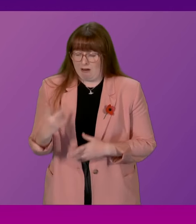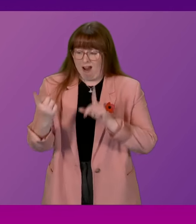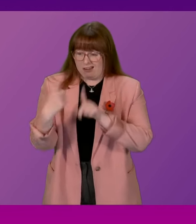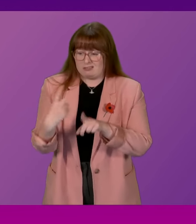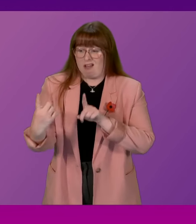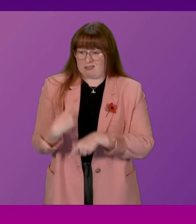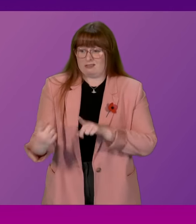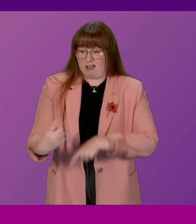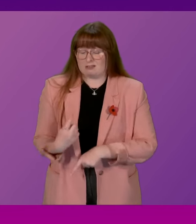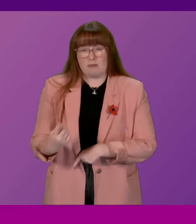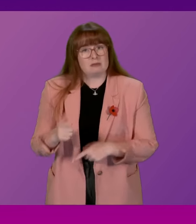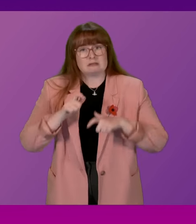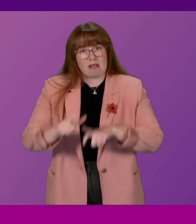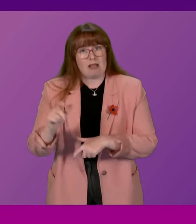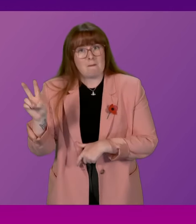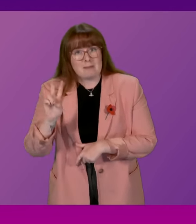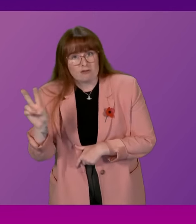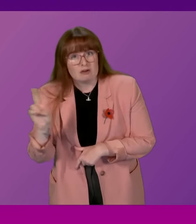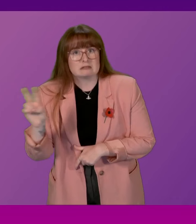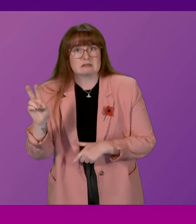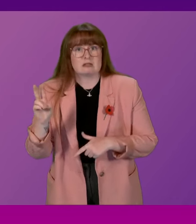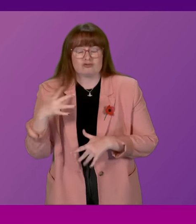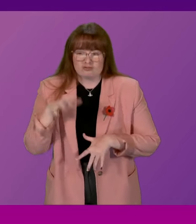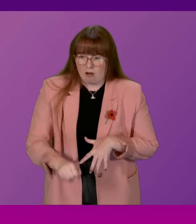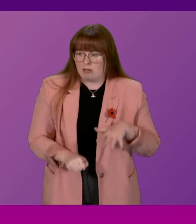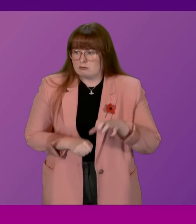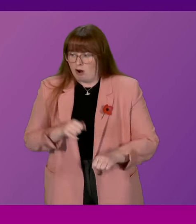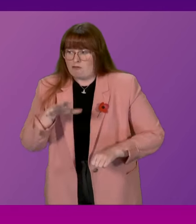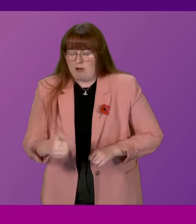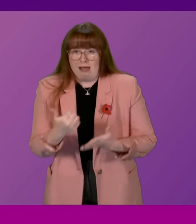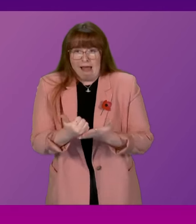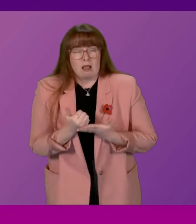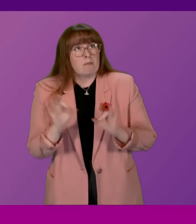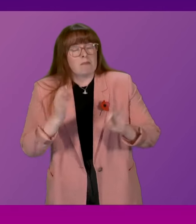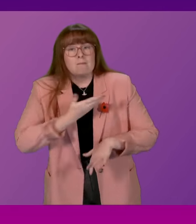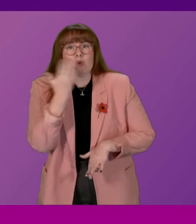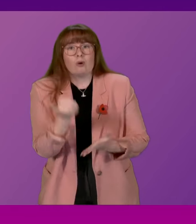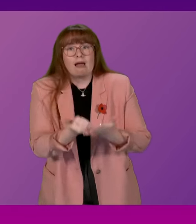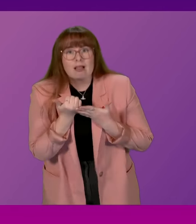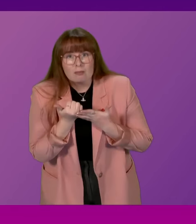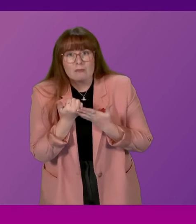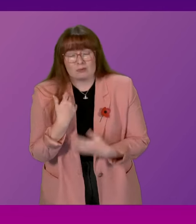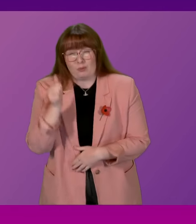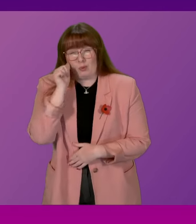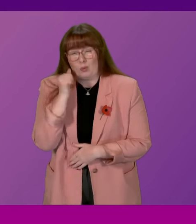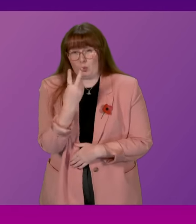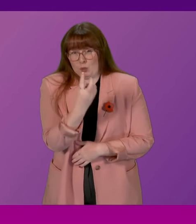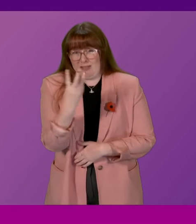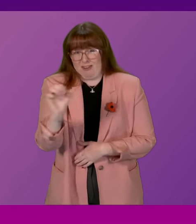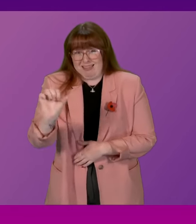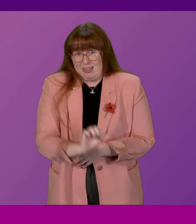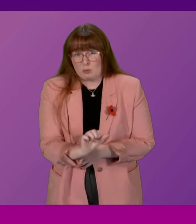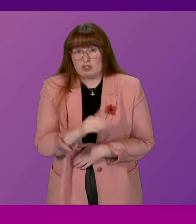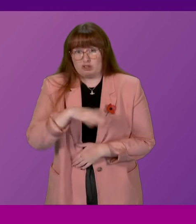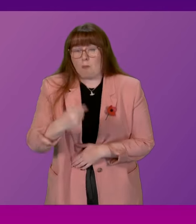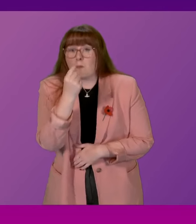there continue to be parents who feel that they have been missed and who struggle to get help. What we do know is that there's 23,000 children potentially